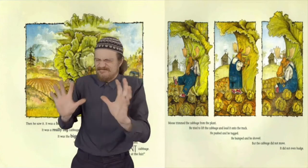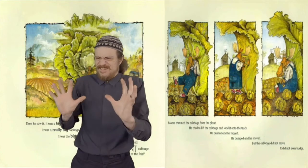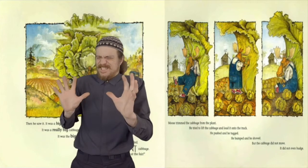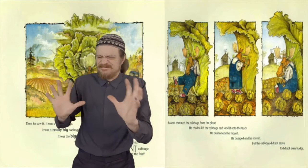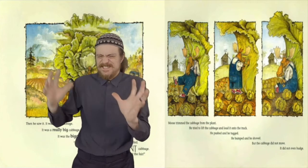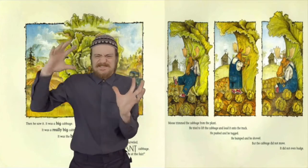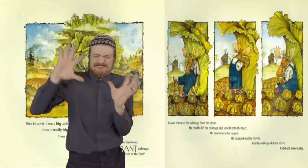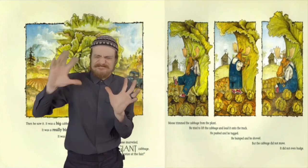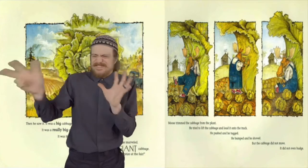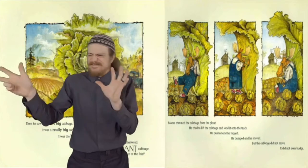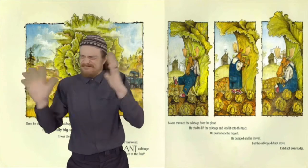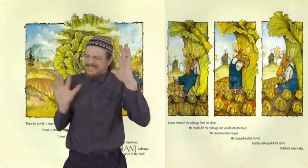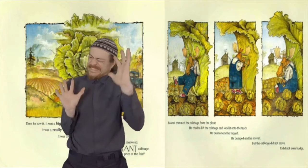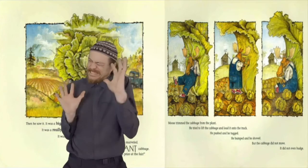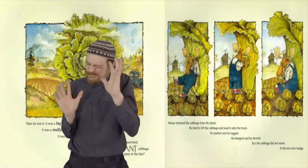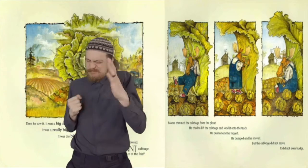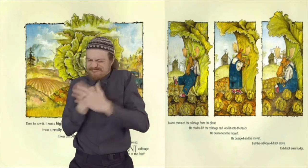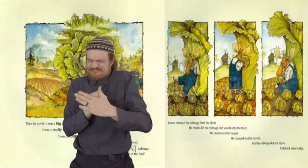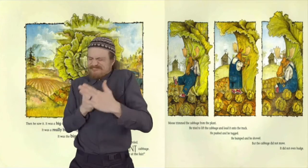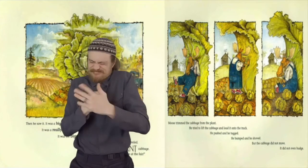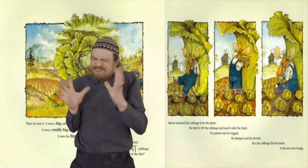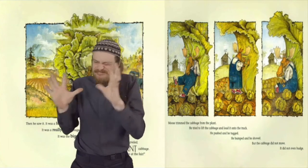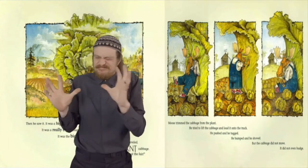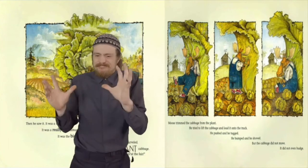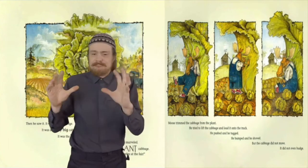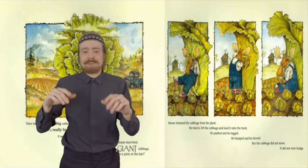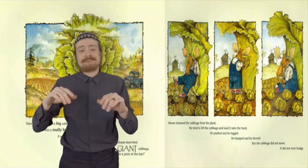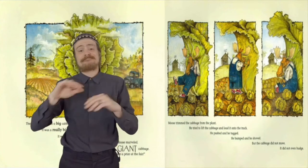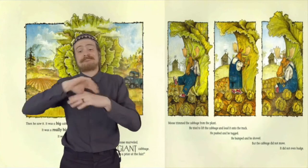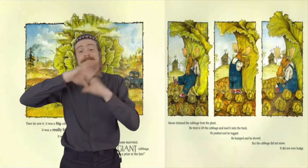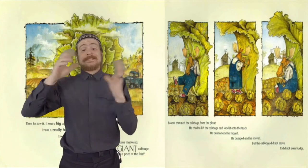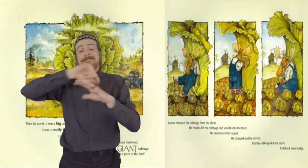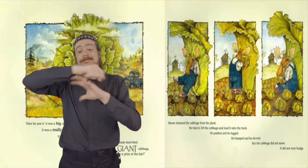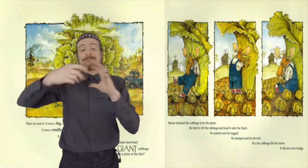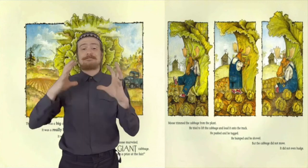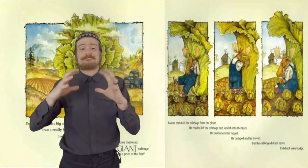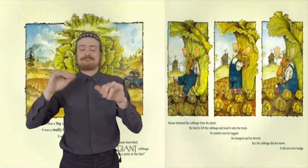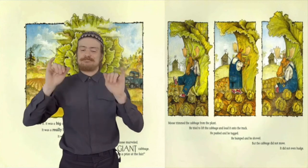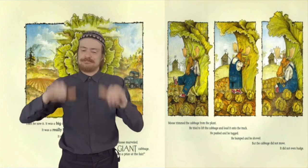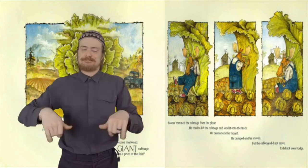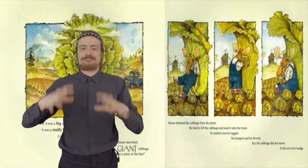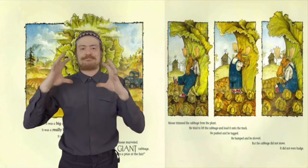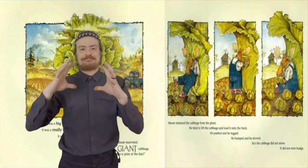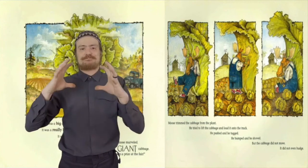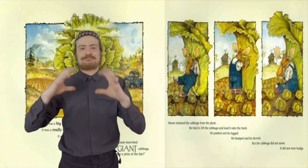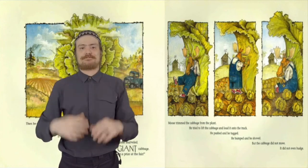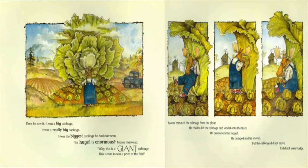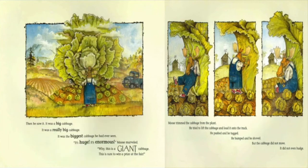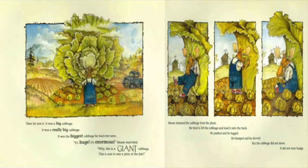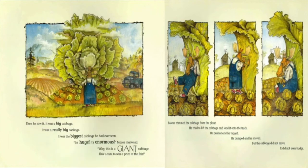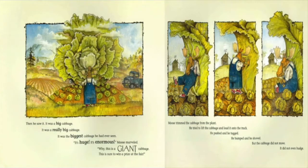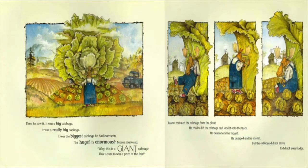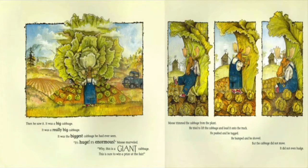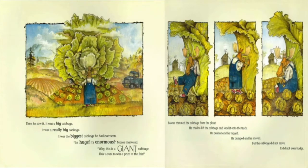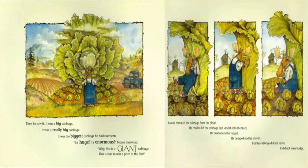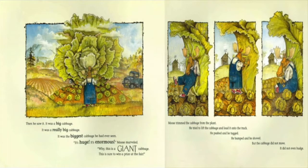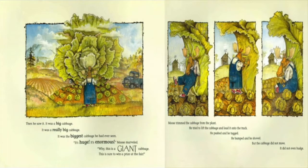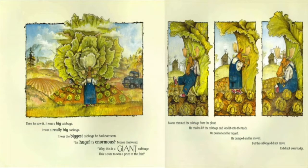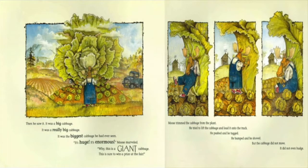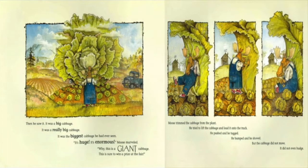onto the truck. He pushed and he tugged. He bumped and he shoved. But the cabbage did not move. It did not